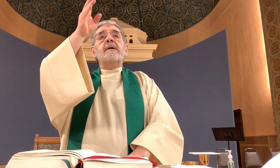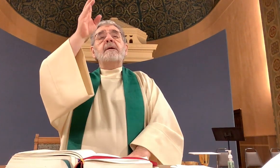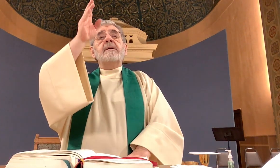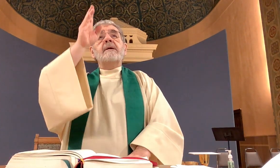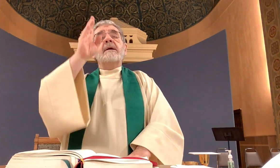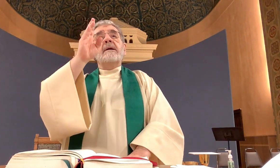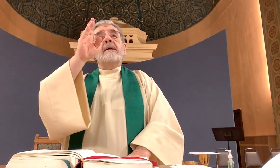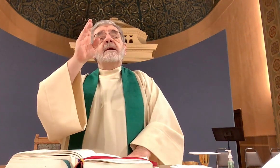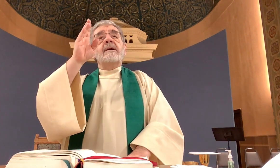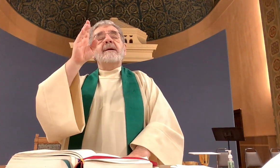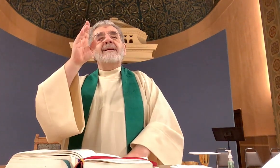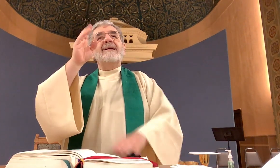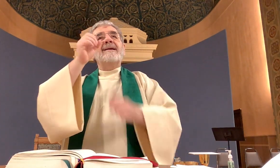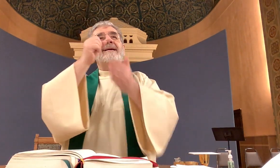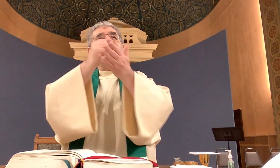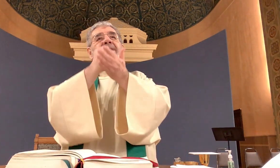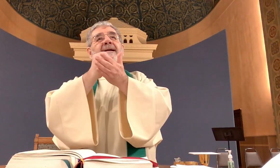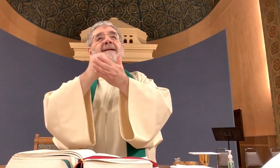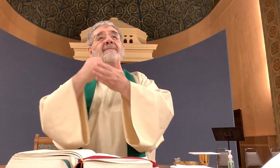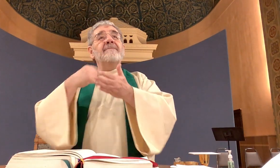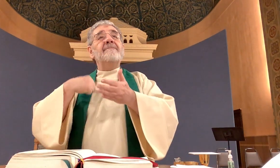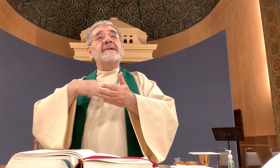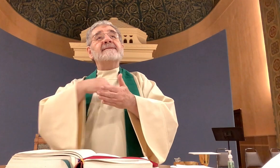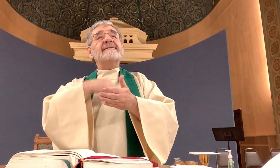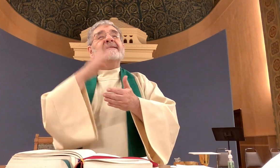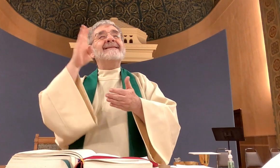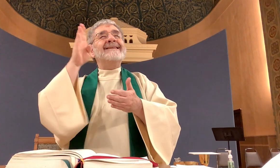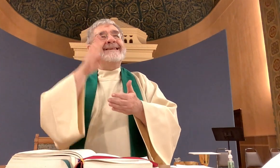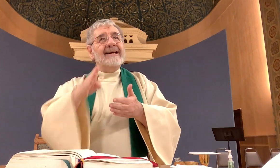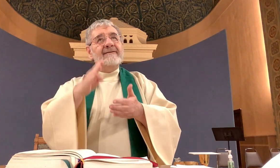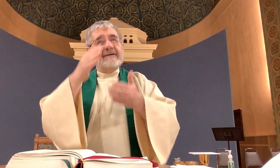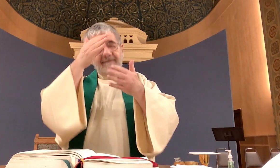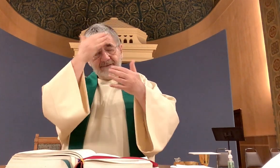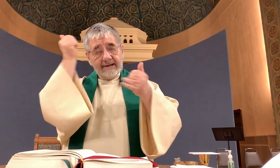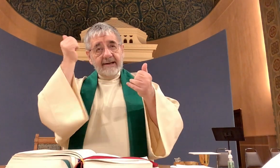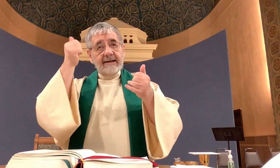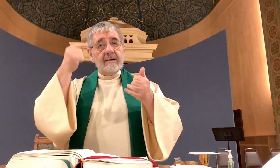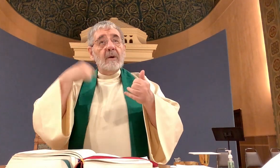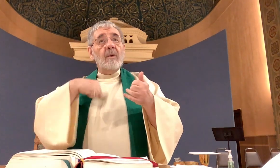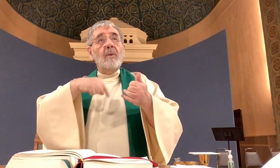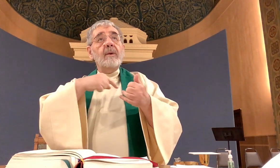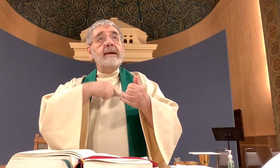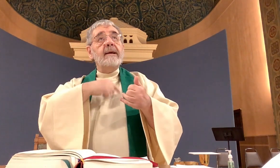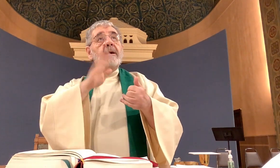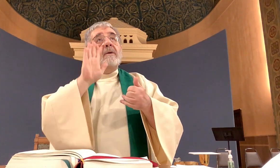God help us to never forget that we are your son's body